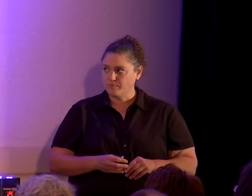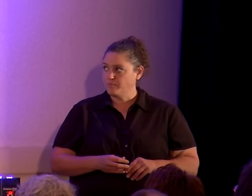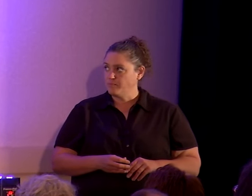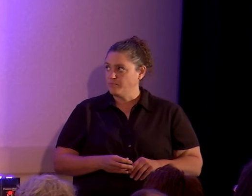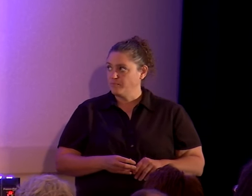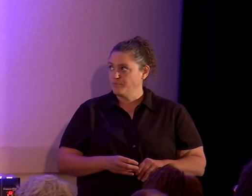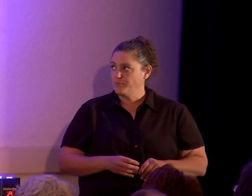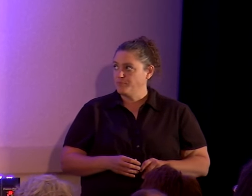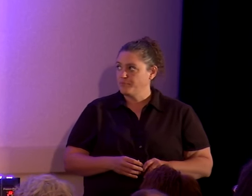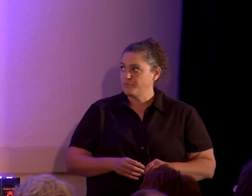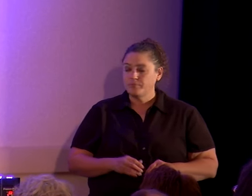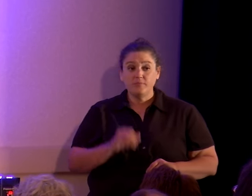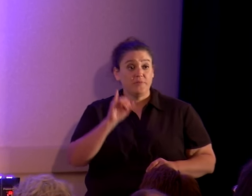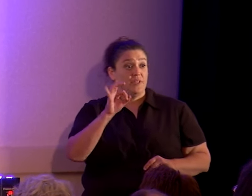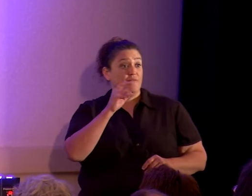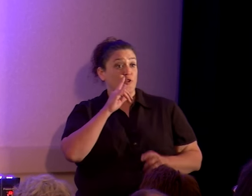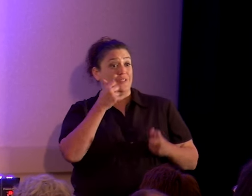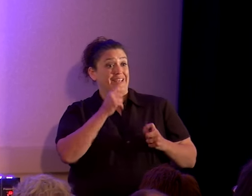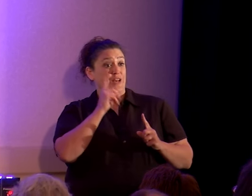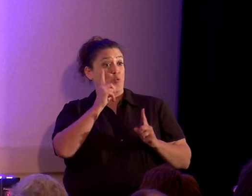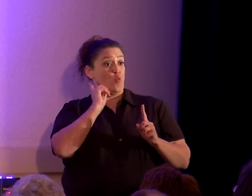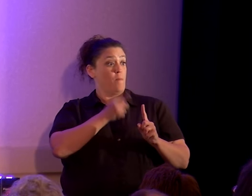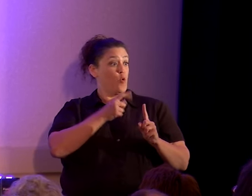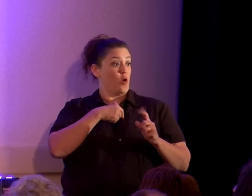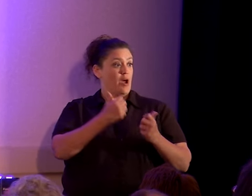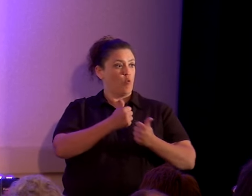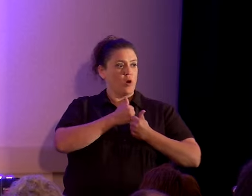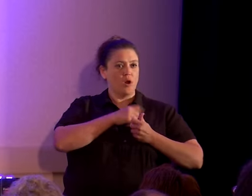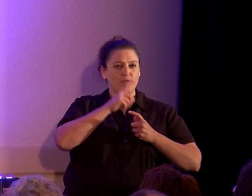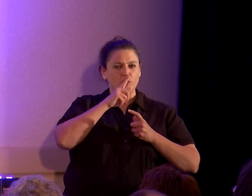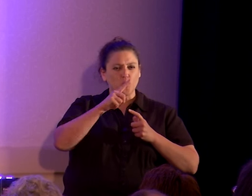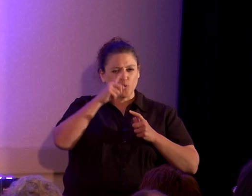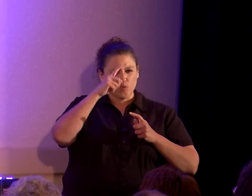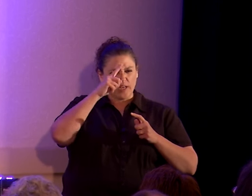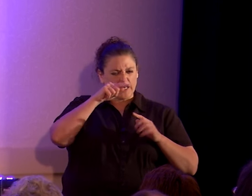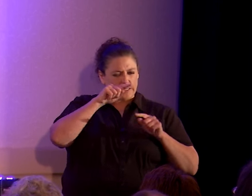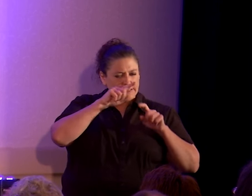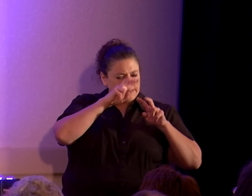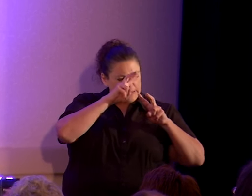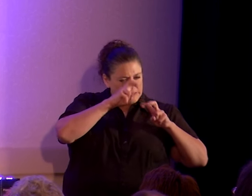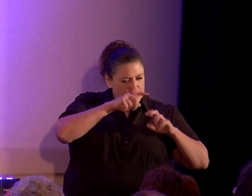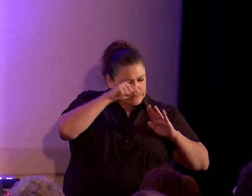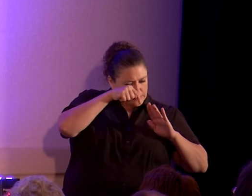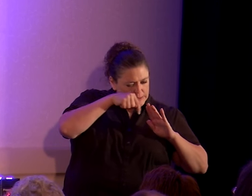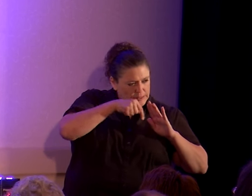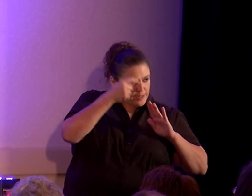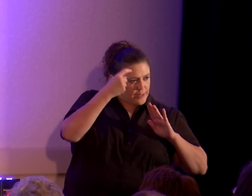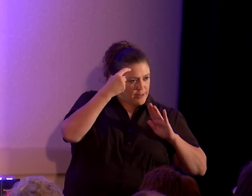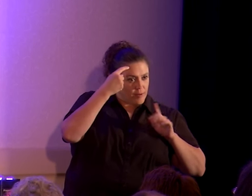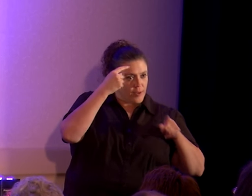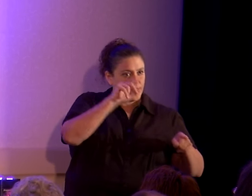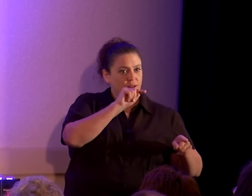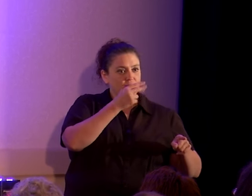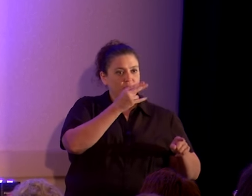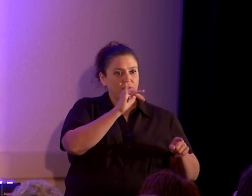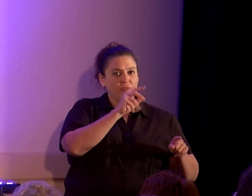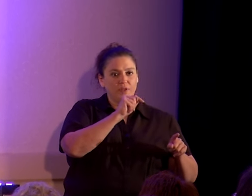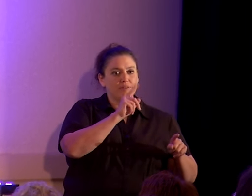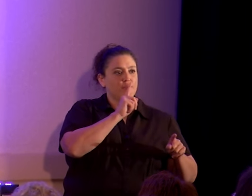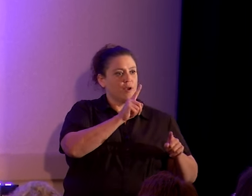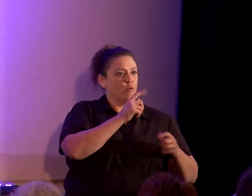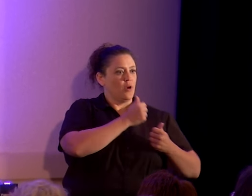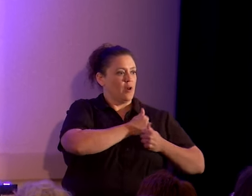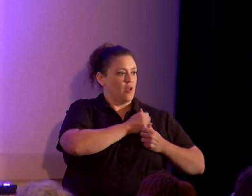If there's any one point that I would love to drill into the head of the theists who I dearly love, especially some of my